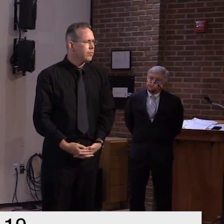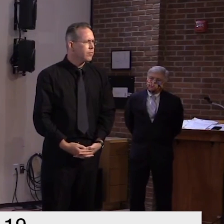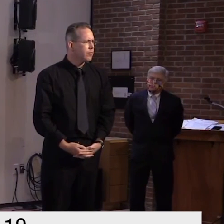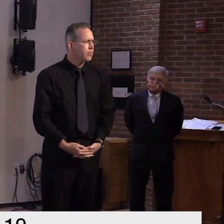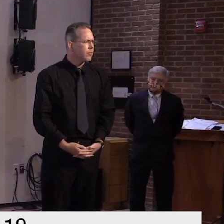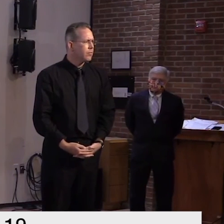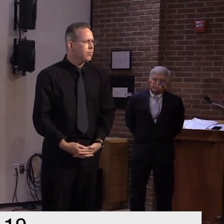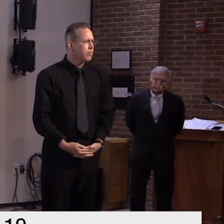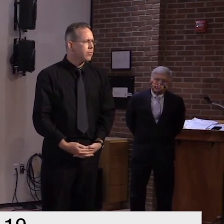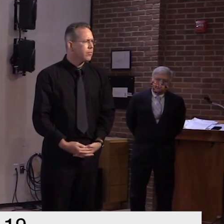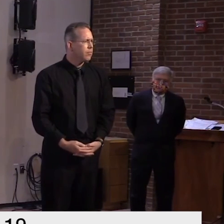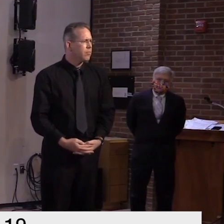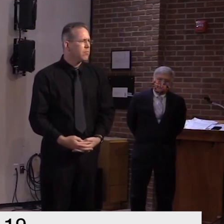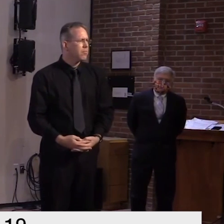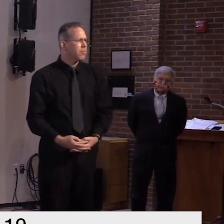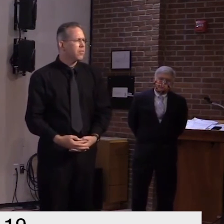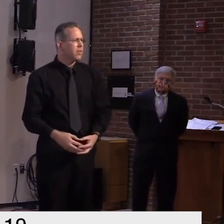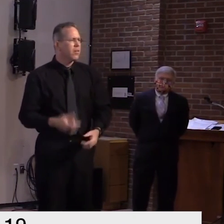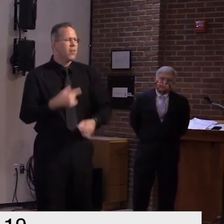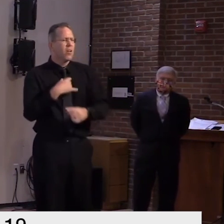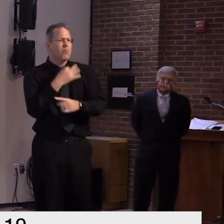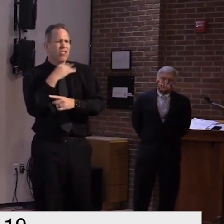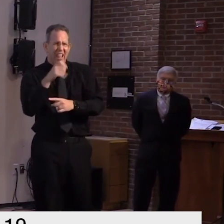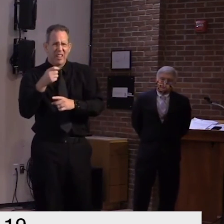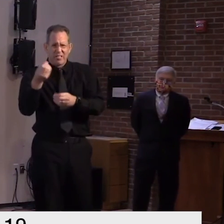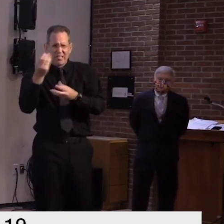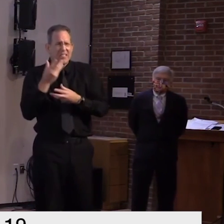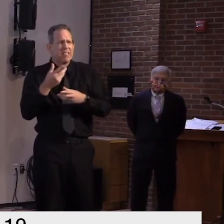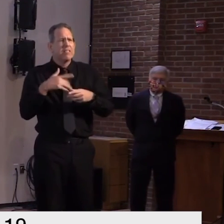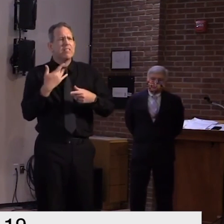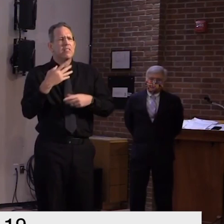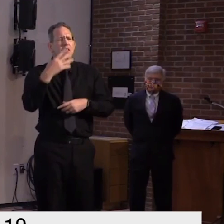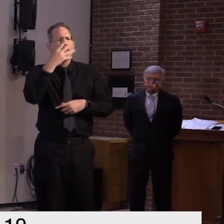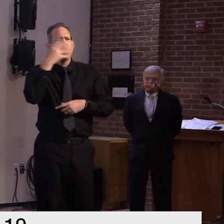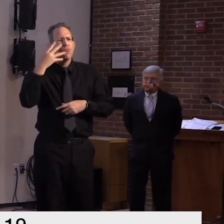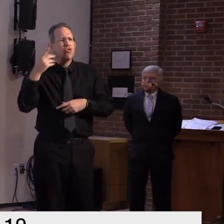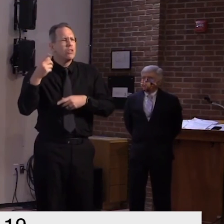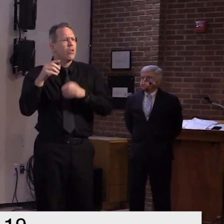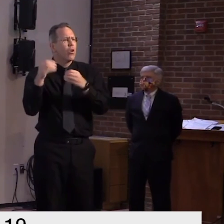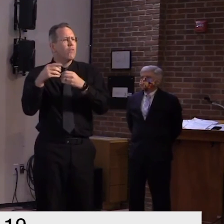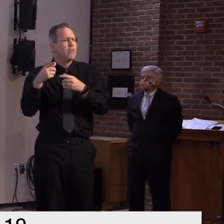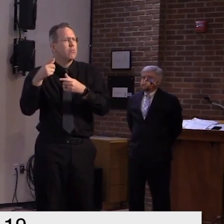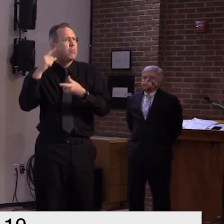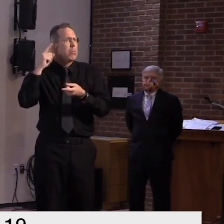all right thank you all good thanks steve any ktv